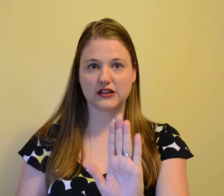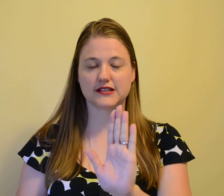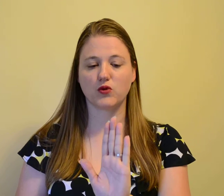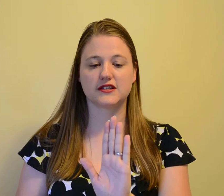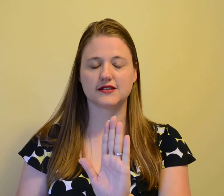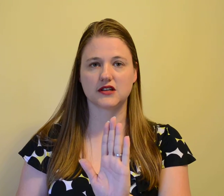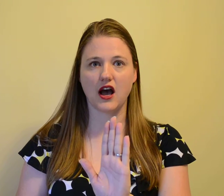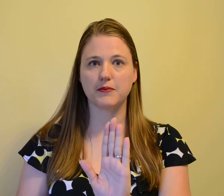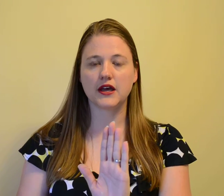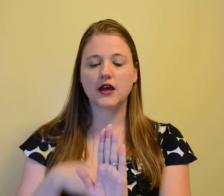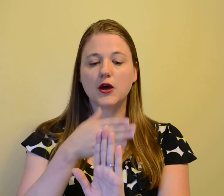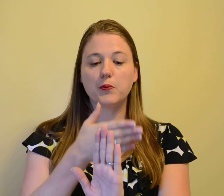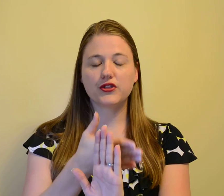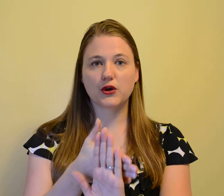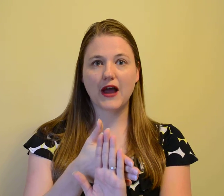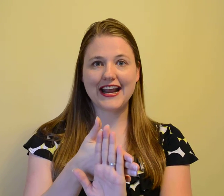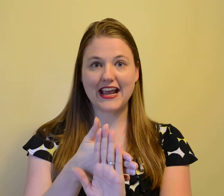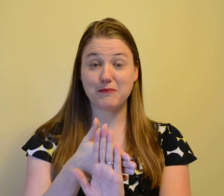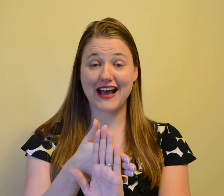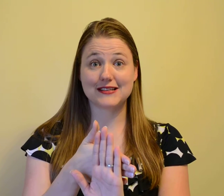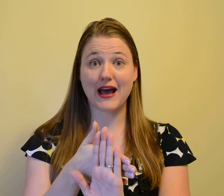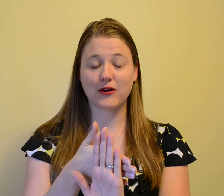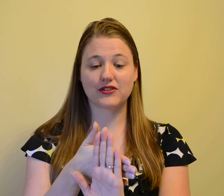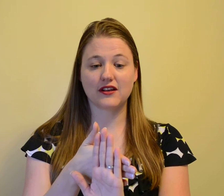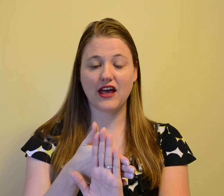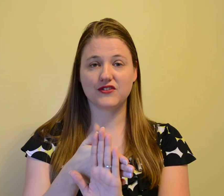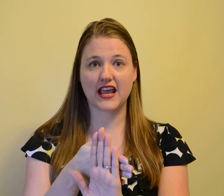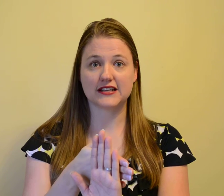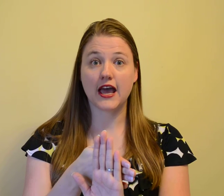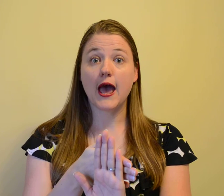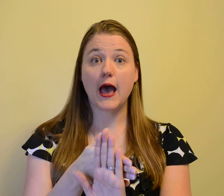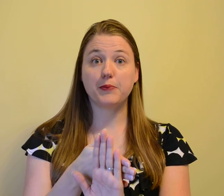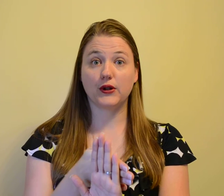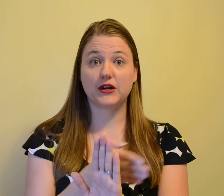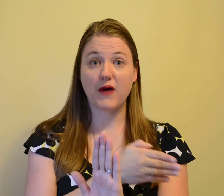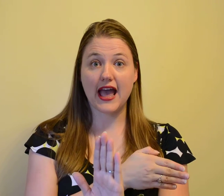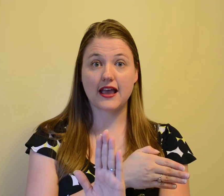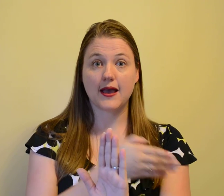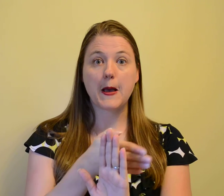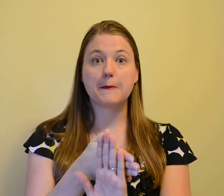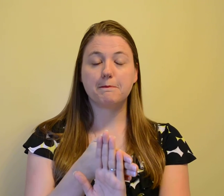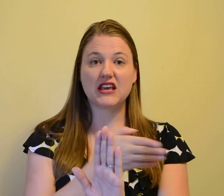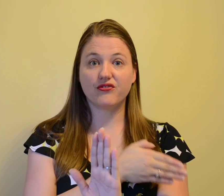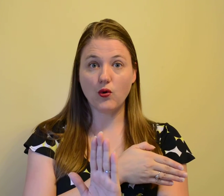someone to stop put their right hand back to back with their left hand and pull it away before